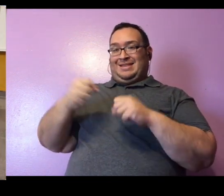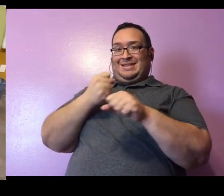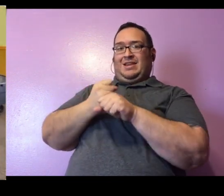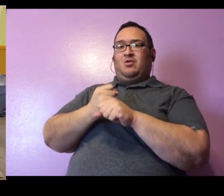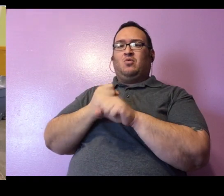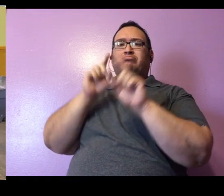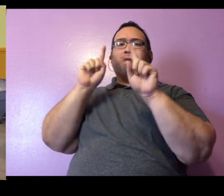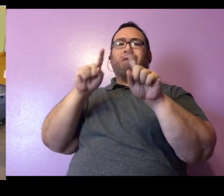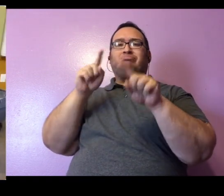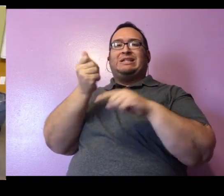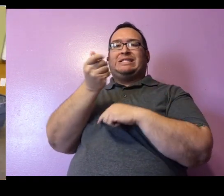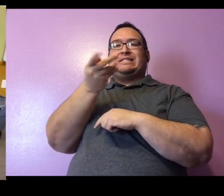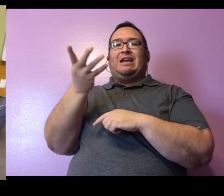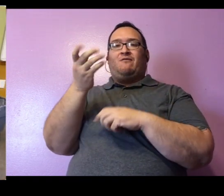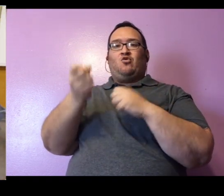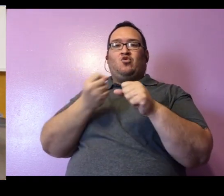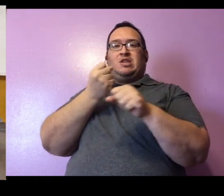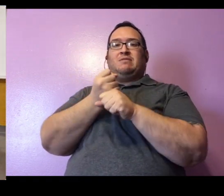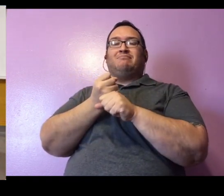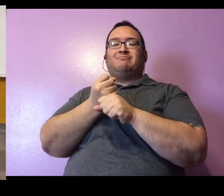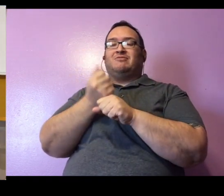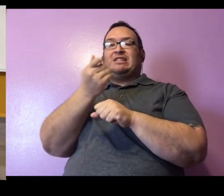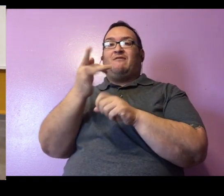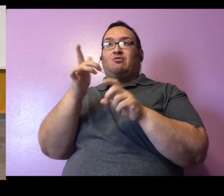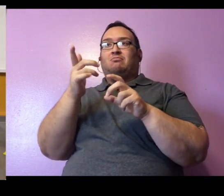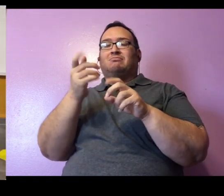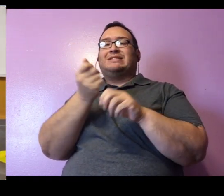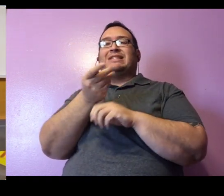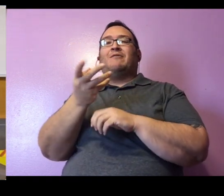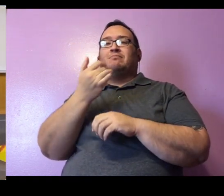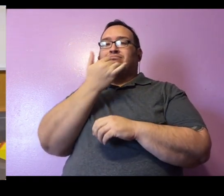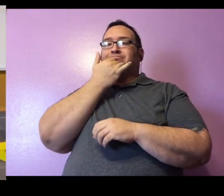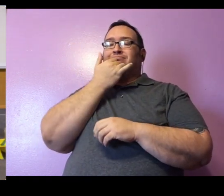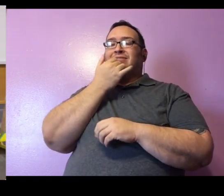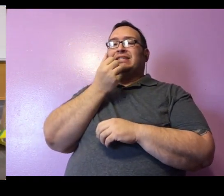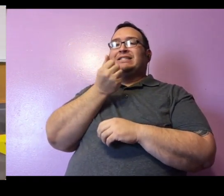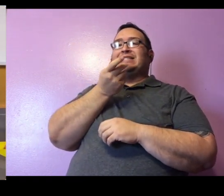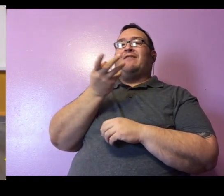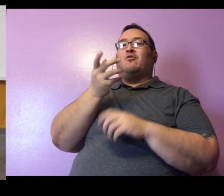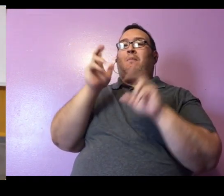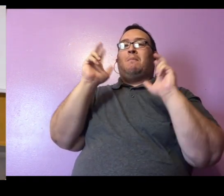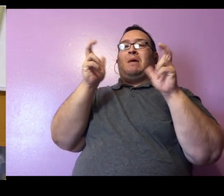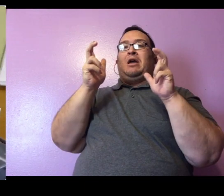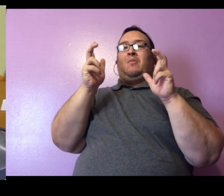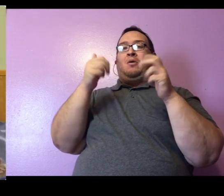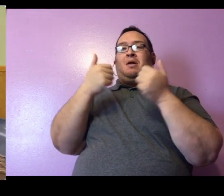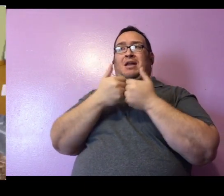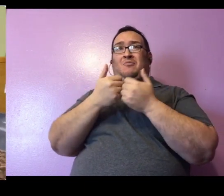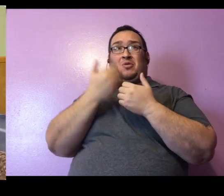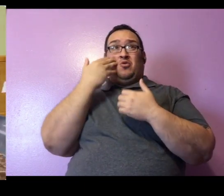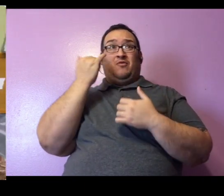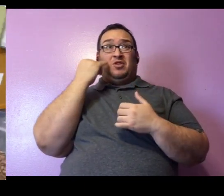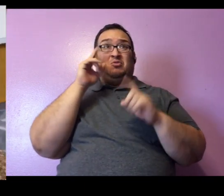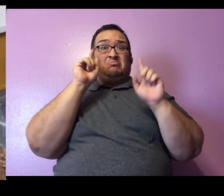got to go to several basketball games, and we weren't actually sure when we started her training if she was going to make it for her or not this season.